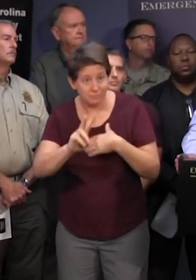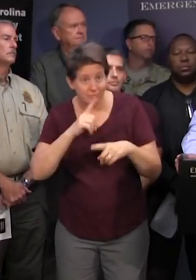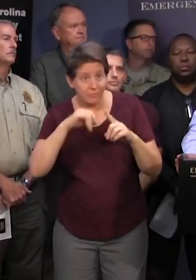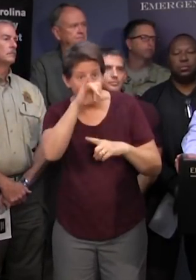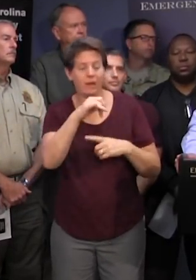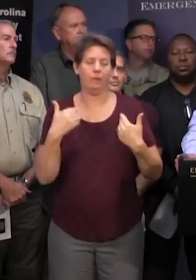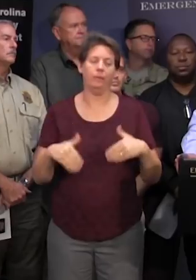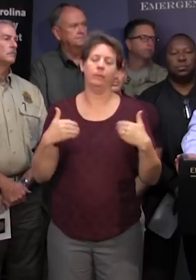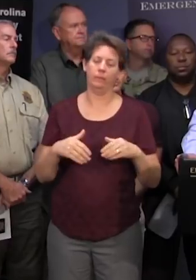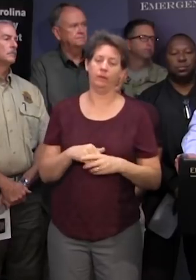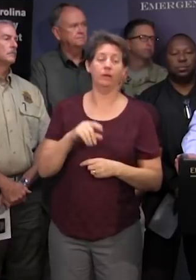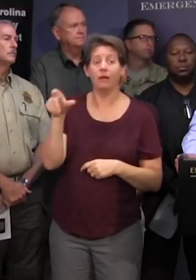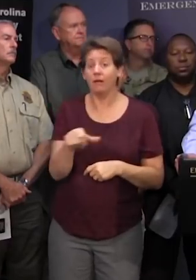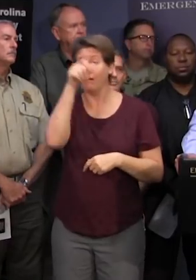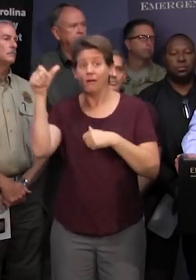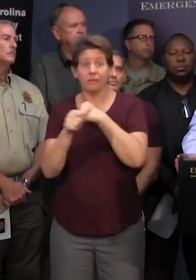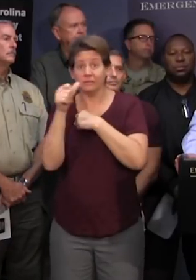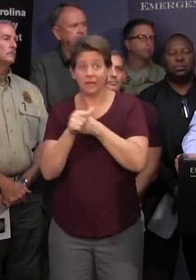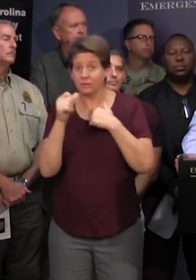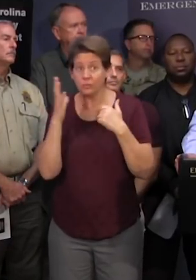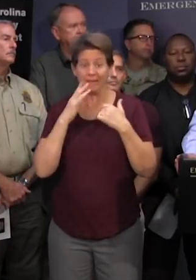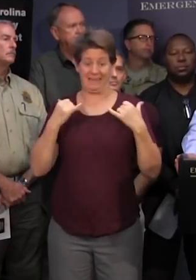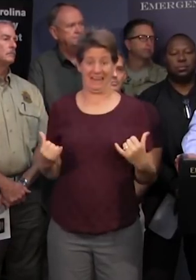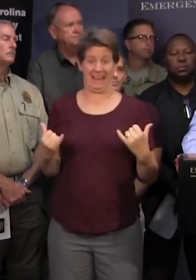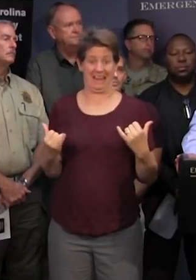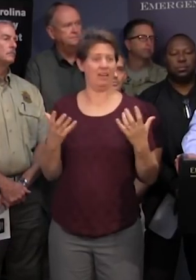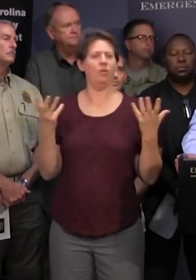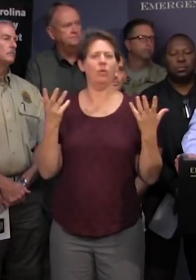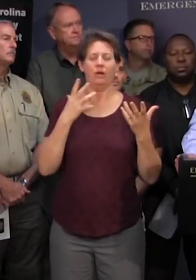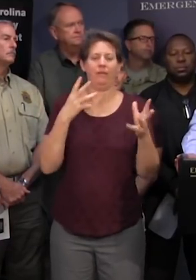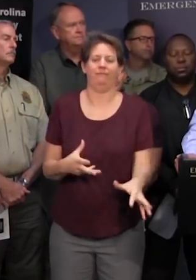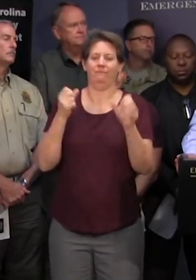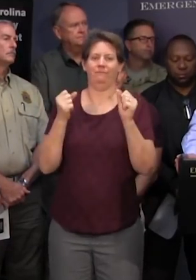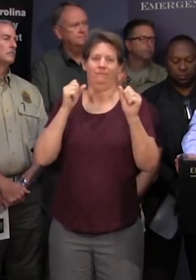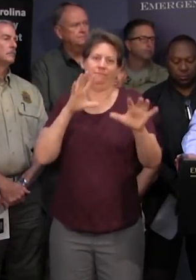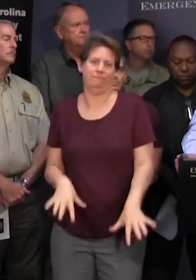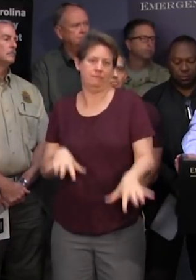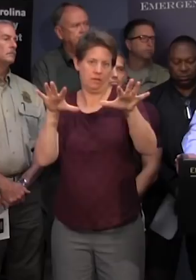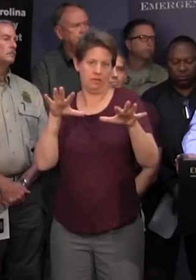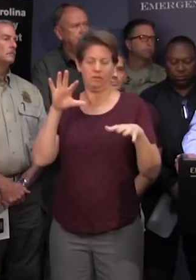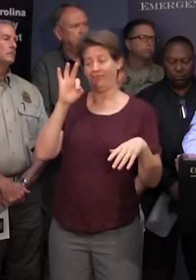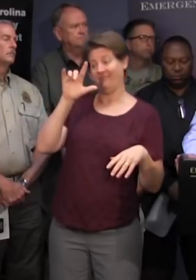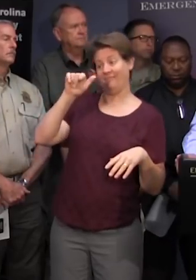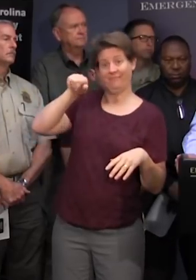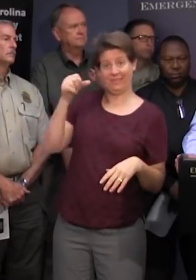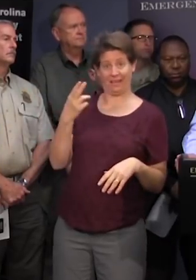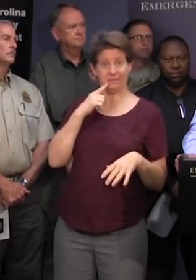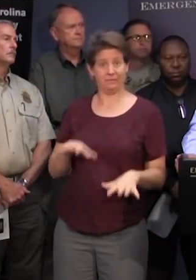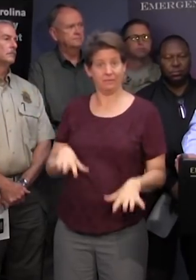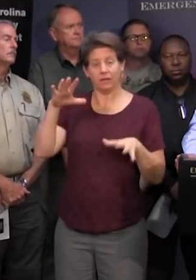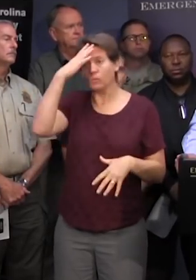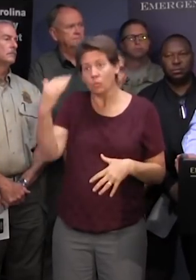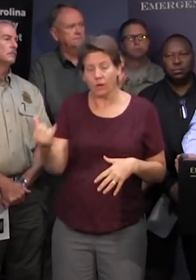but there's another danger and it's here now and that's known as a flash flood a flash flood is called a flash flood because it